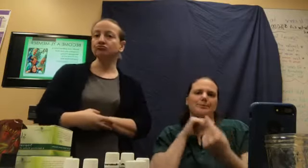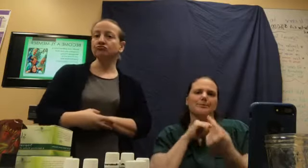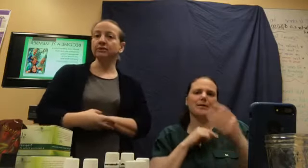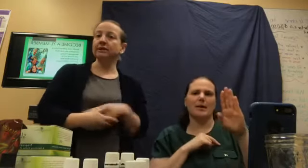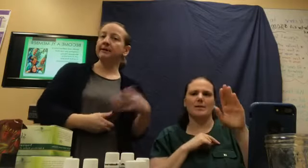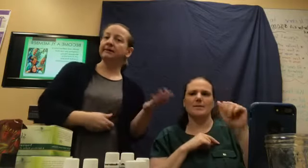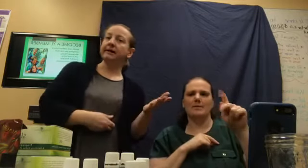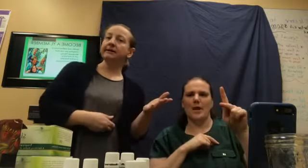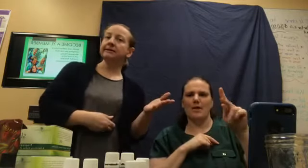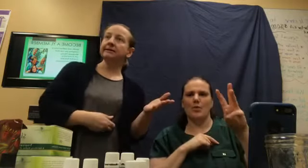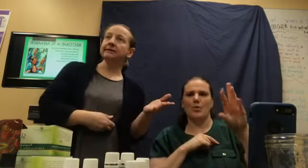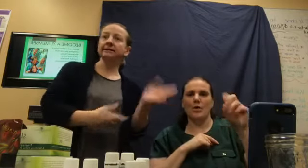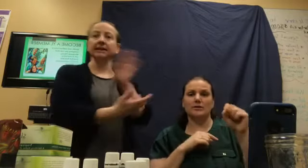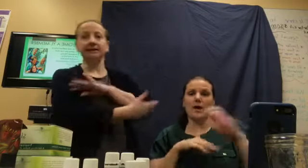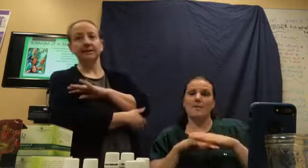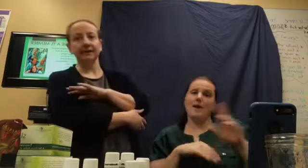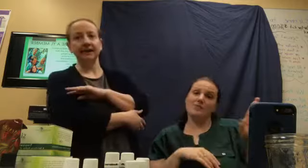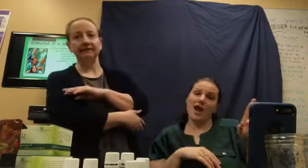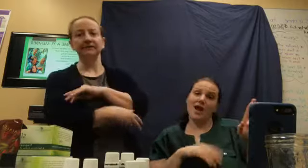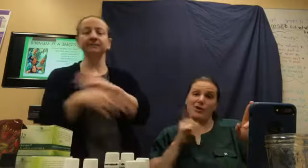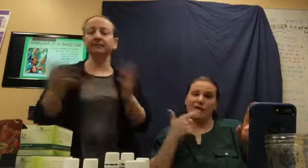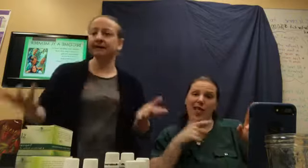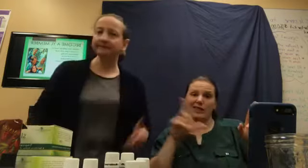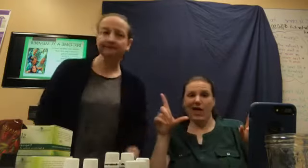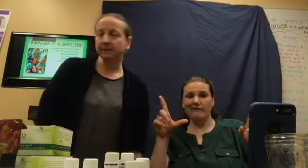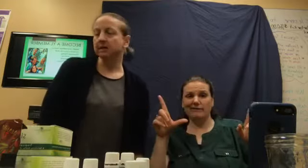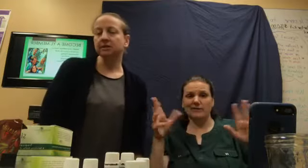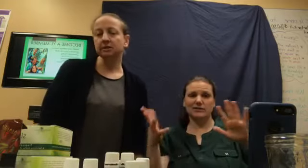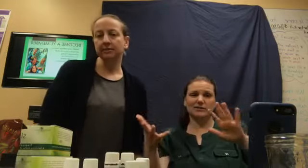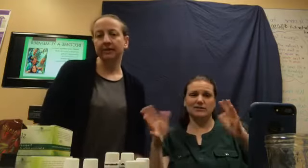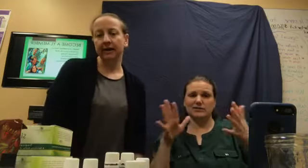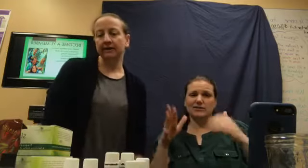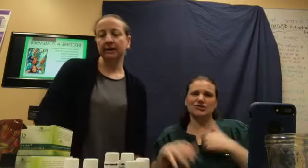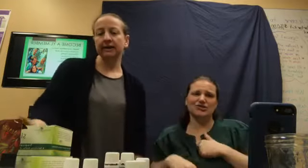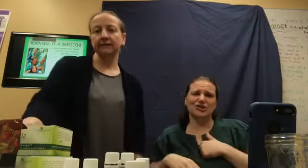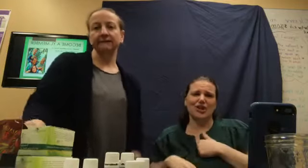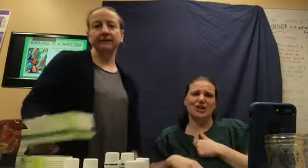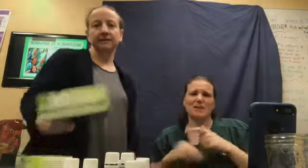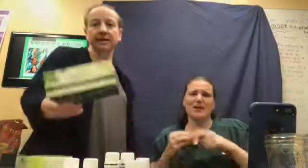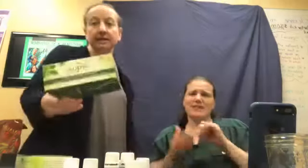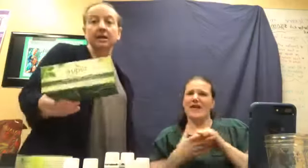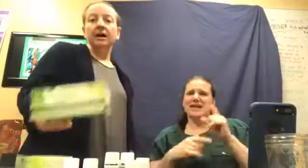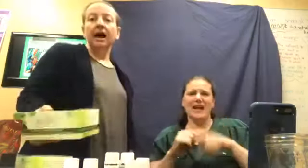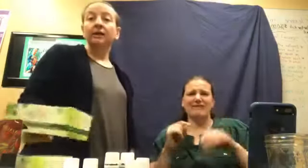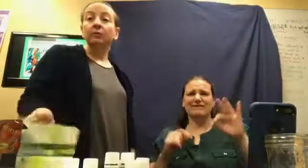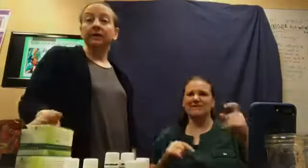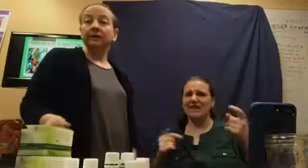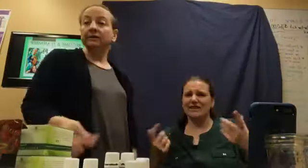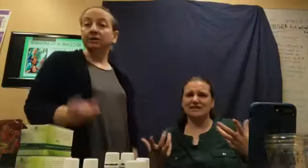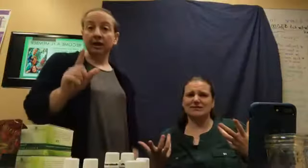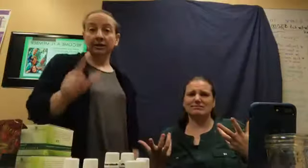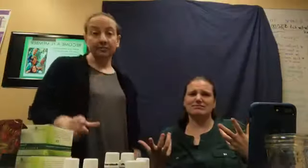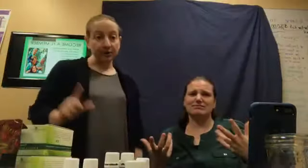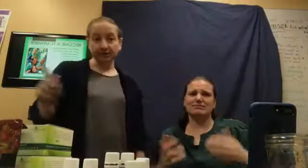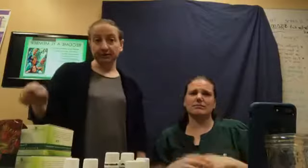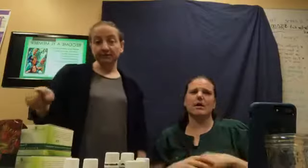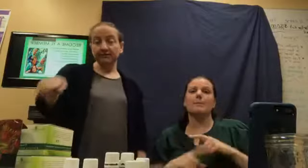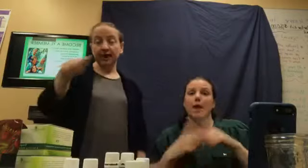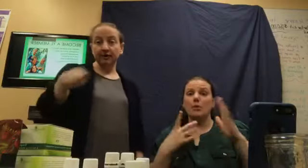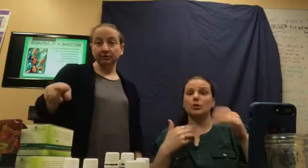what's on my right looks like it's on my left. But, sorry about that. I can't fix that. I will try to post actual